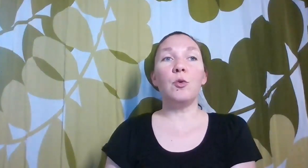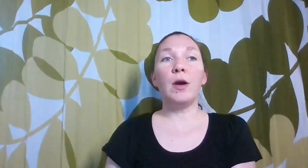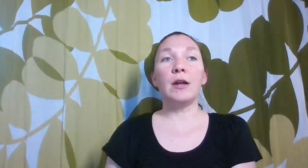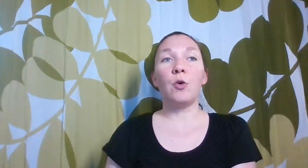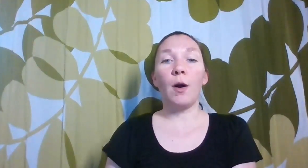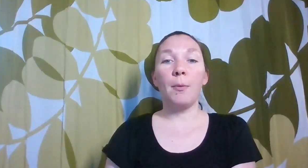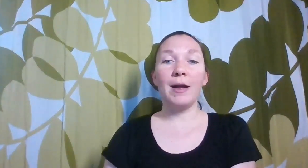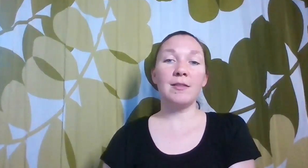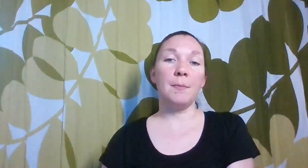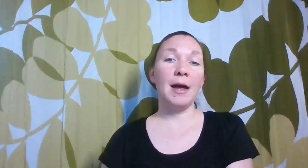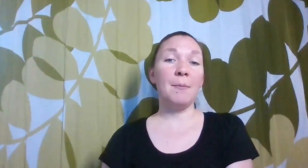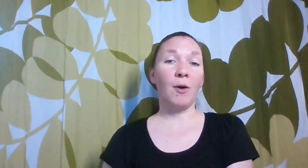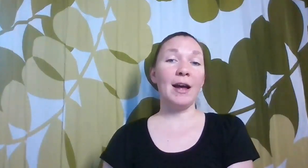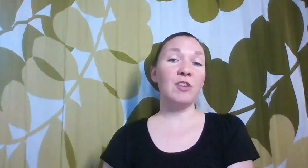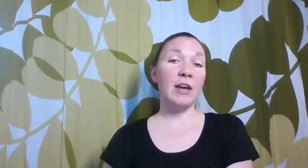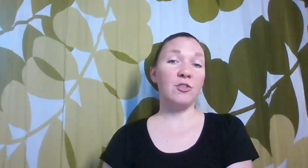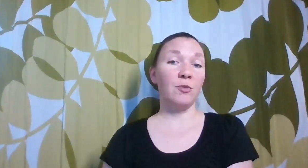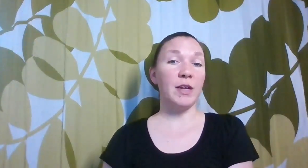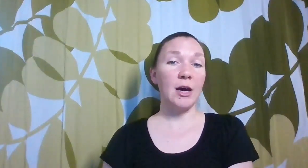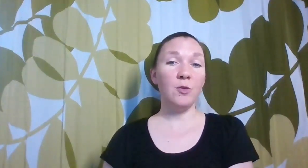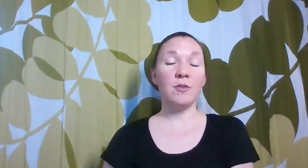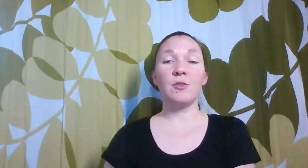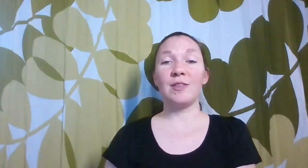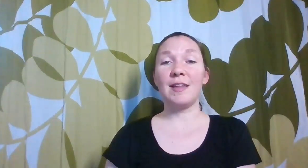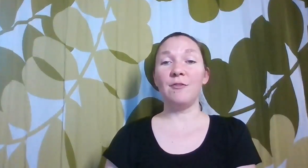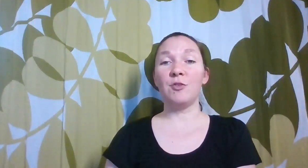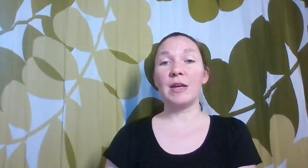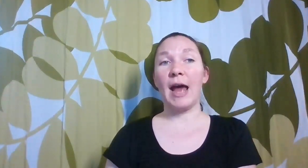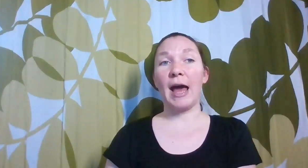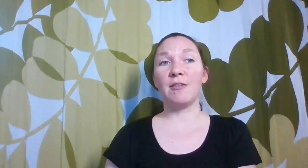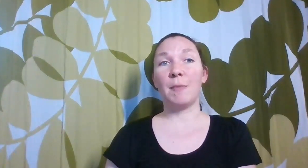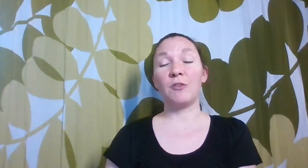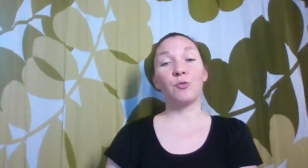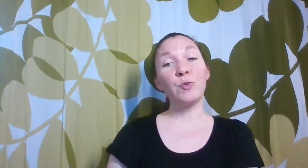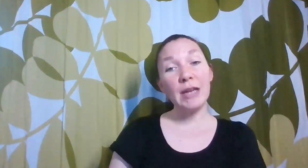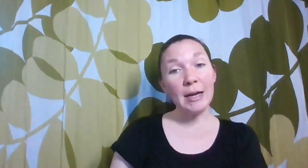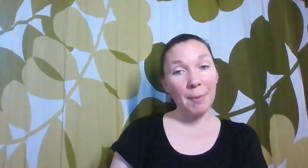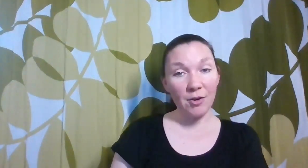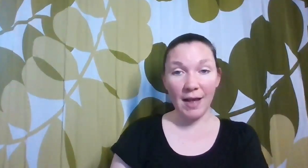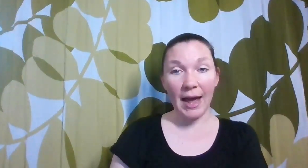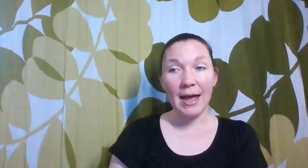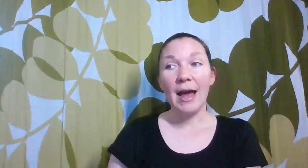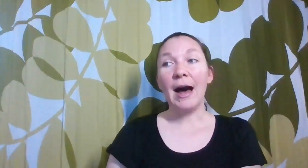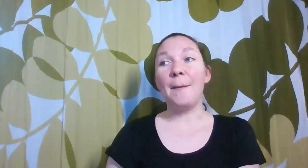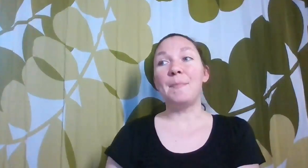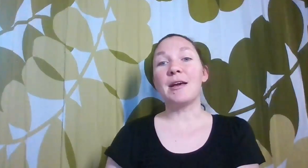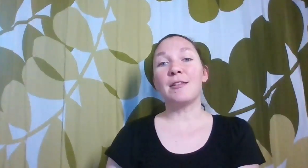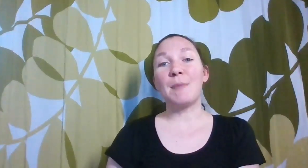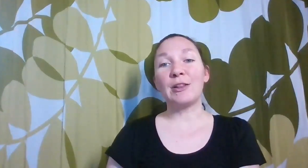incorporate some more educational videos. So instead of doing as much reading per se, because my